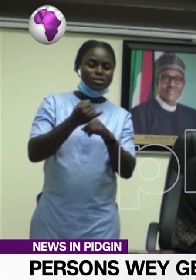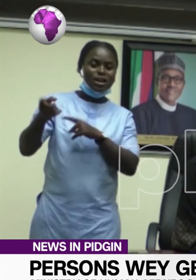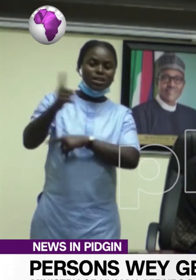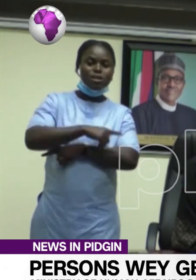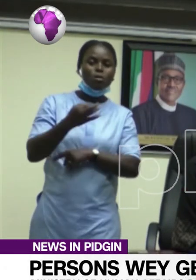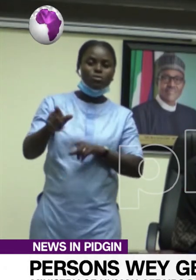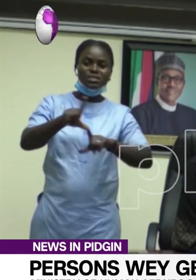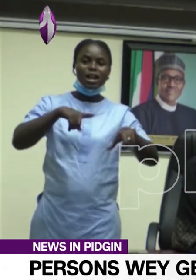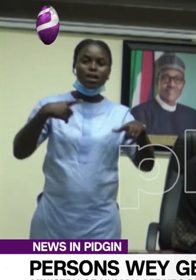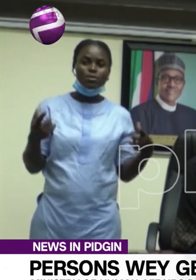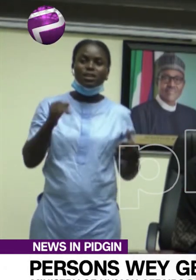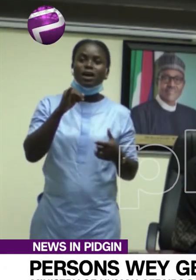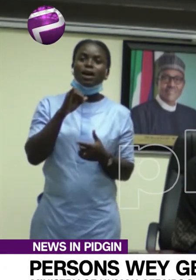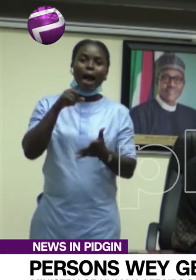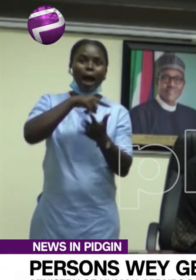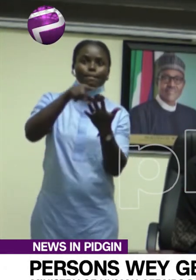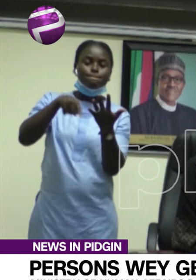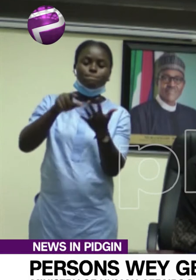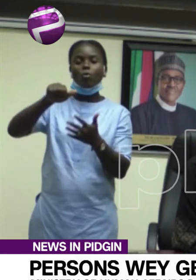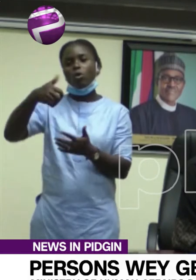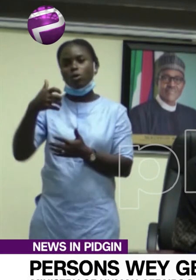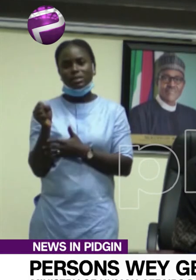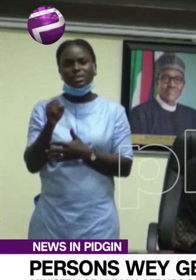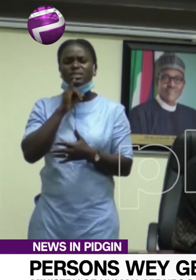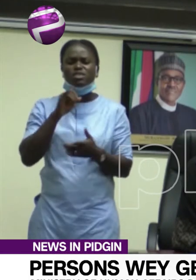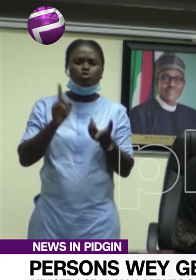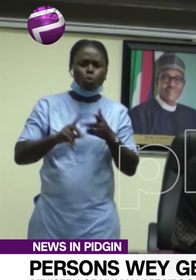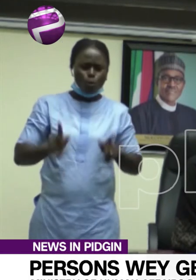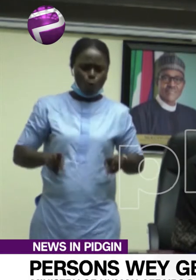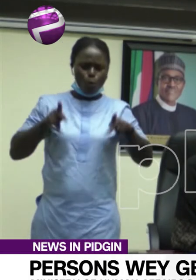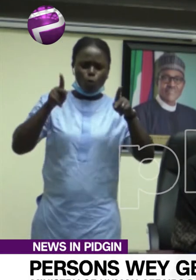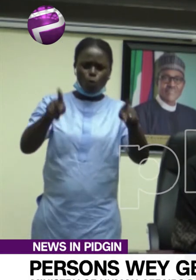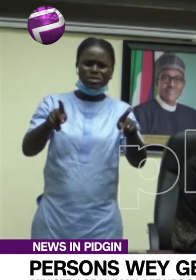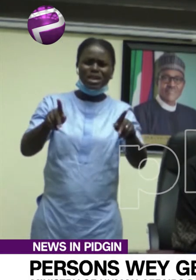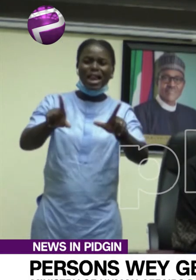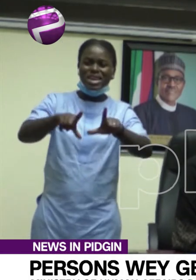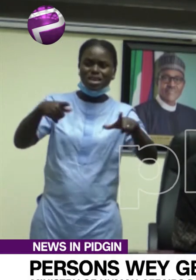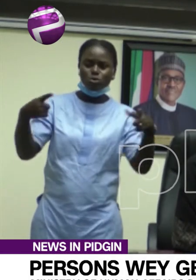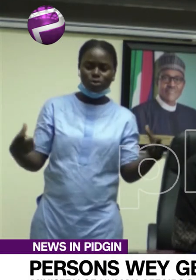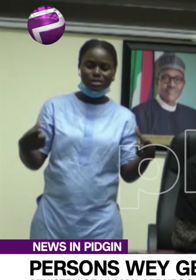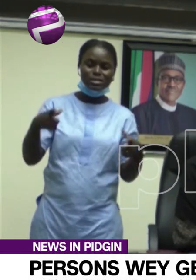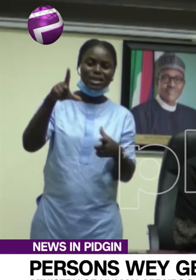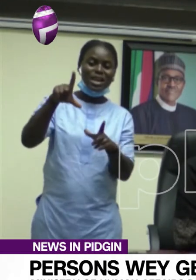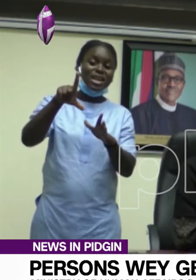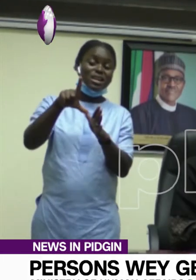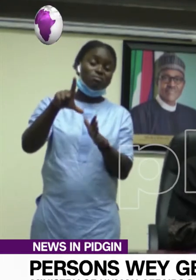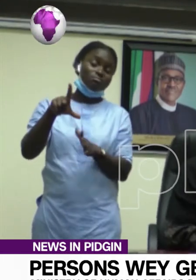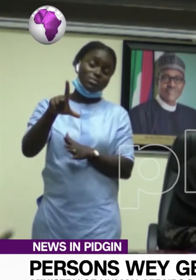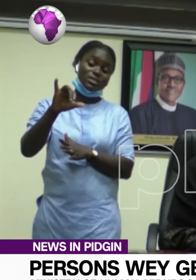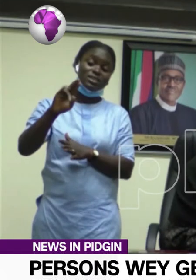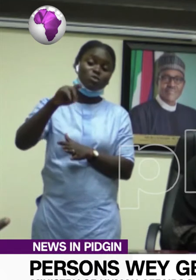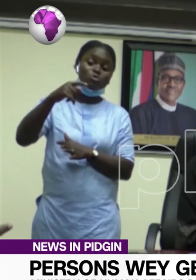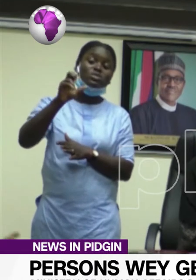of Sign Languages, among others, is to promote linguistic identity and culture